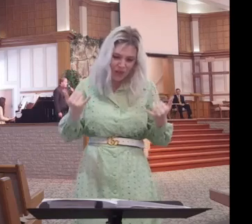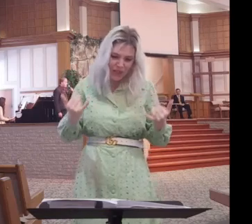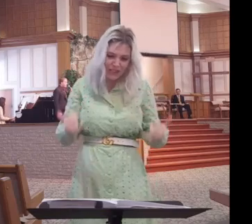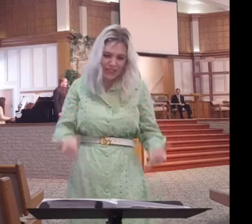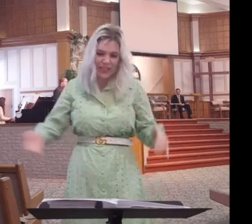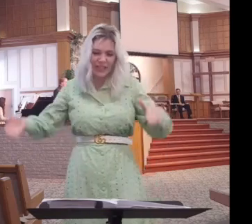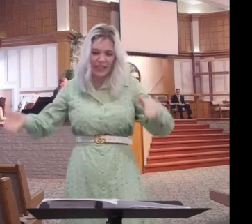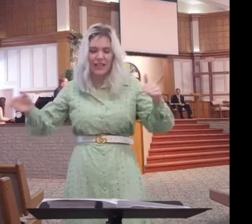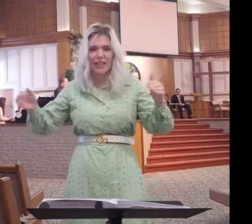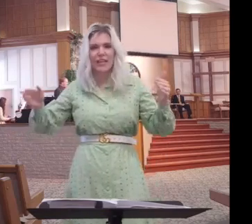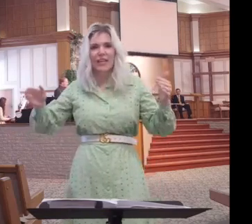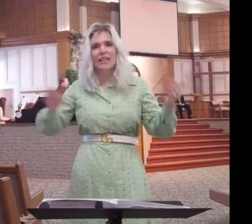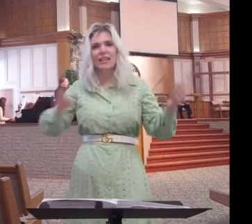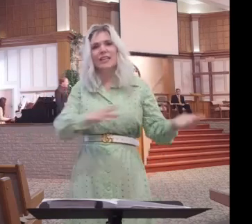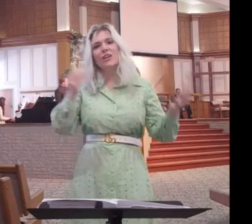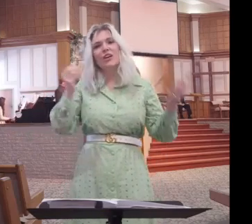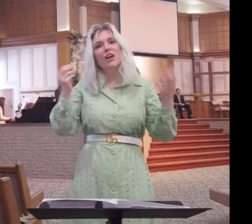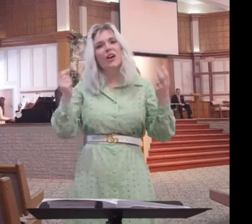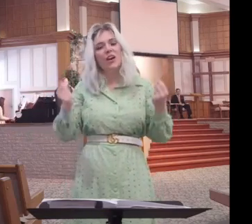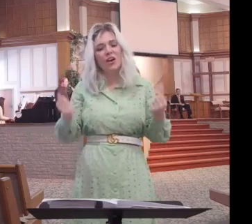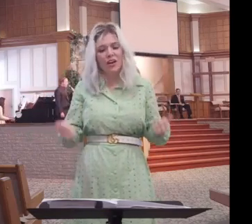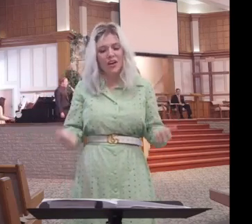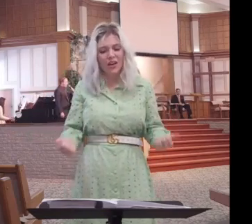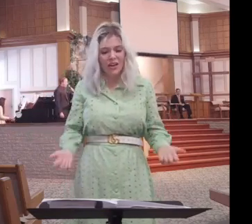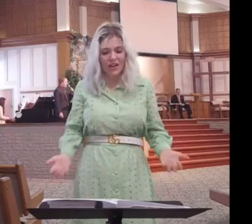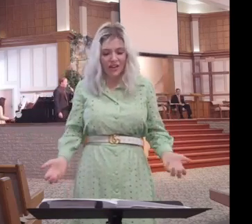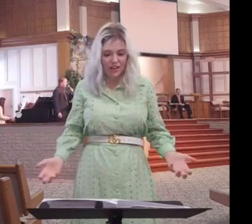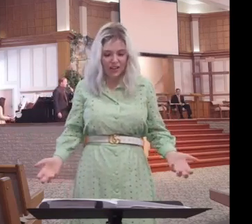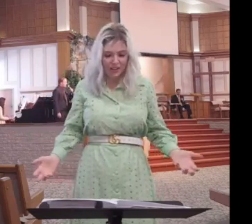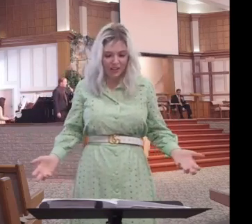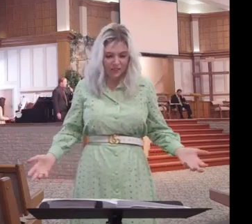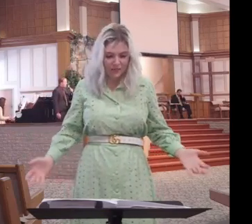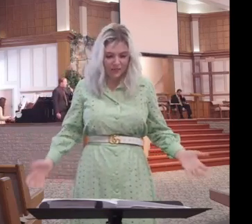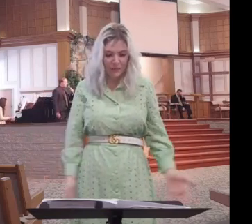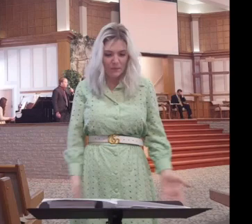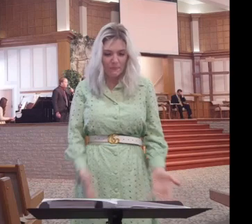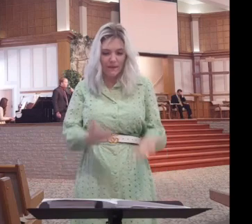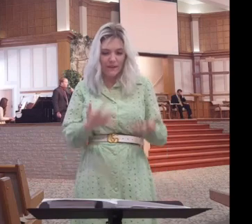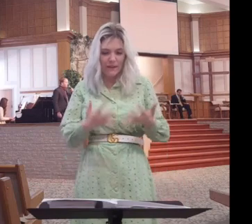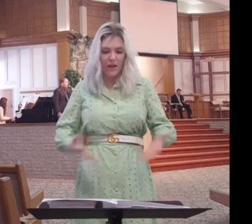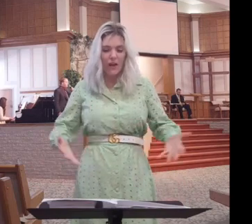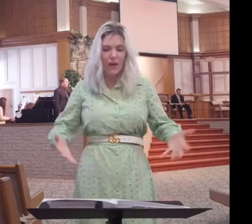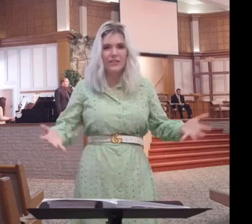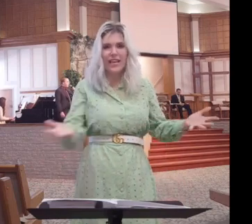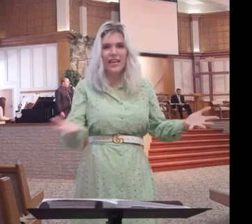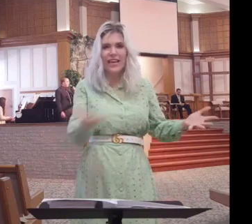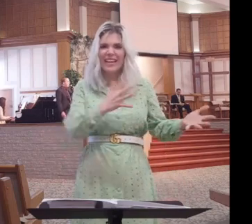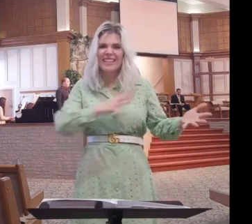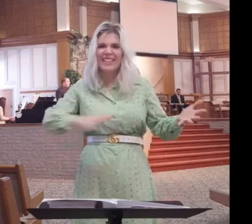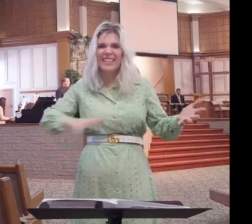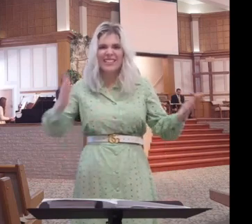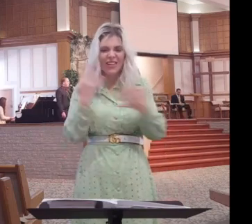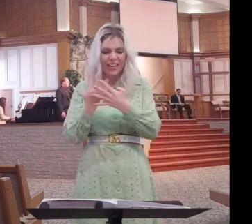dead and gone. The garden, the trail,